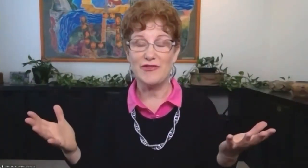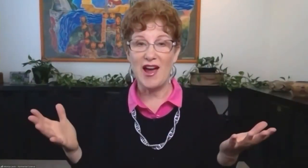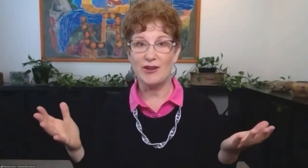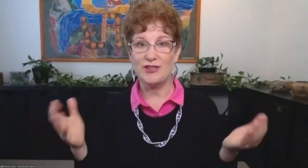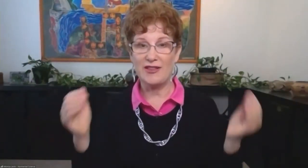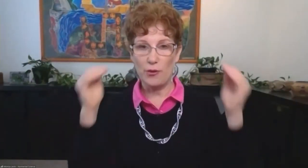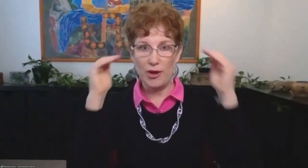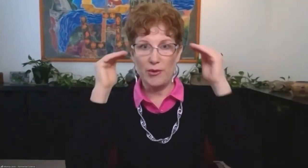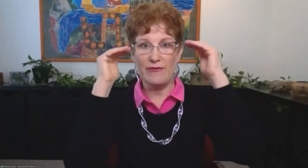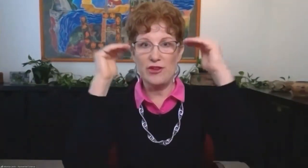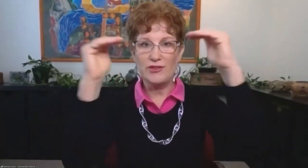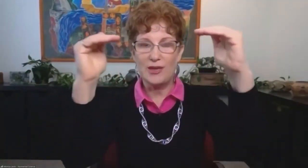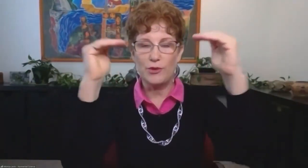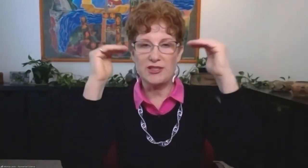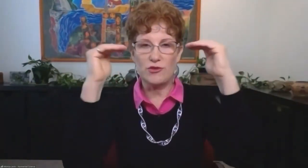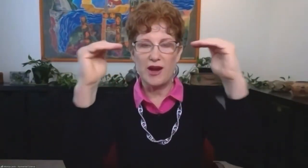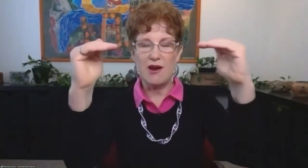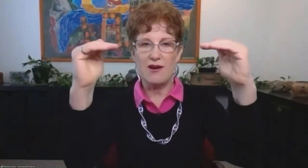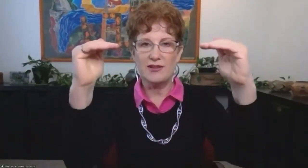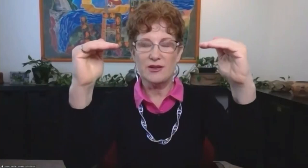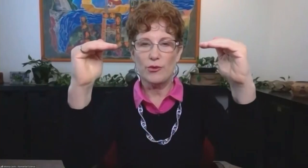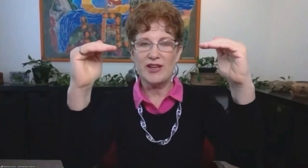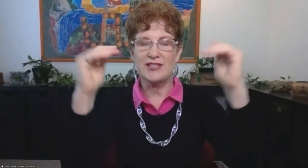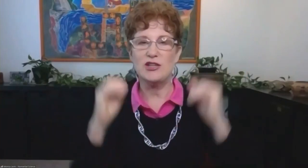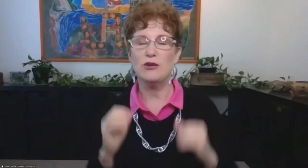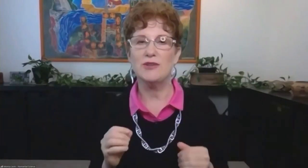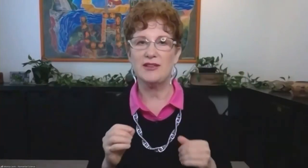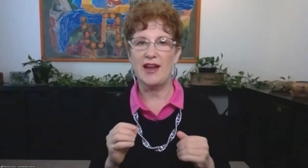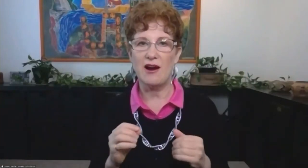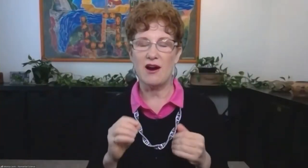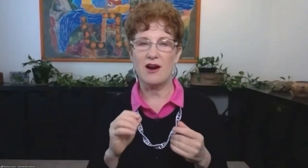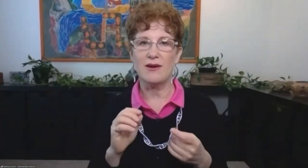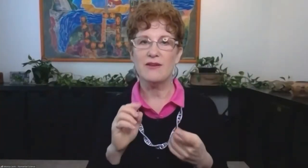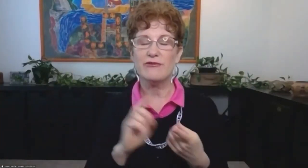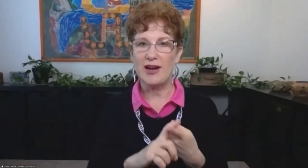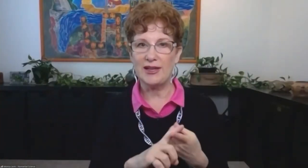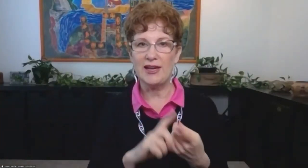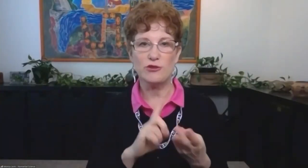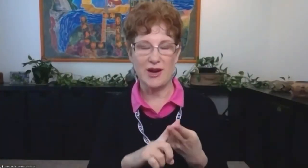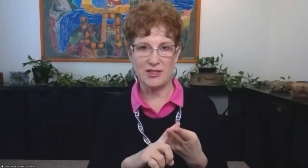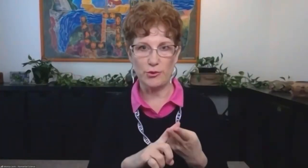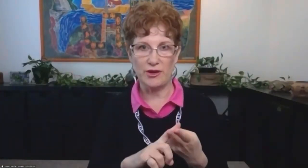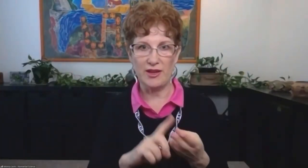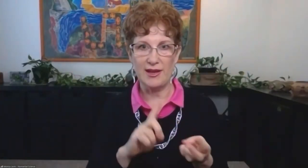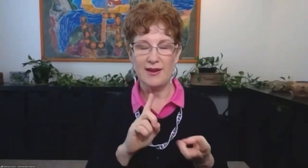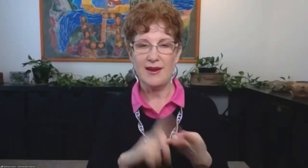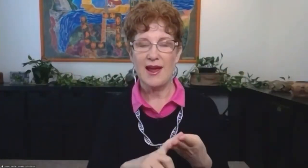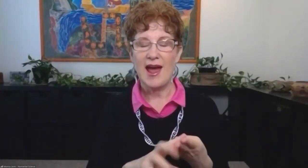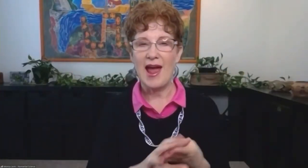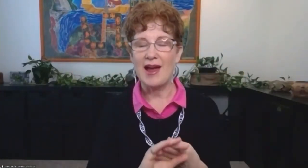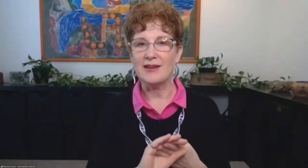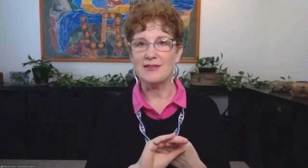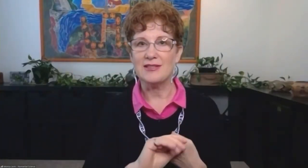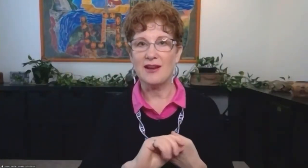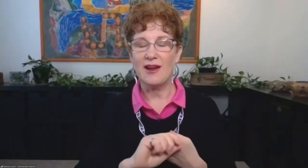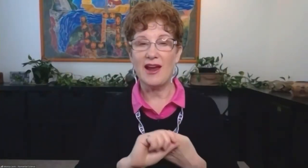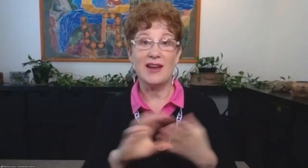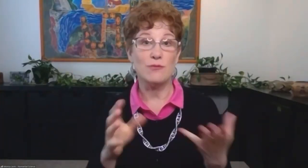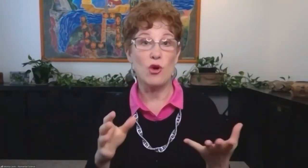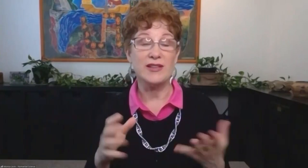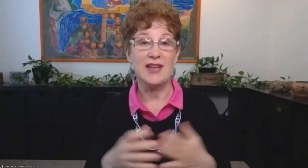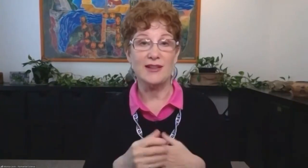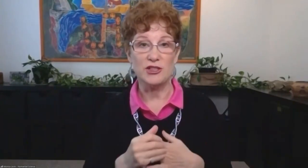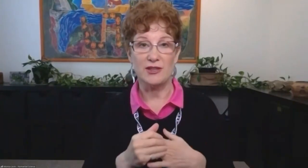research has found that when we view someone straight on, we assume that they are friendly, trustworthy and